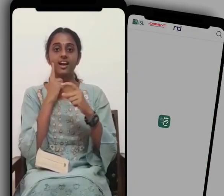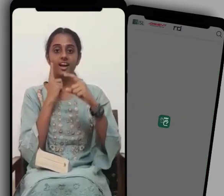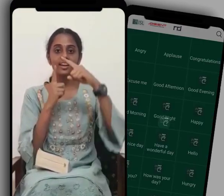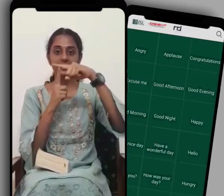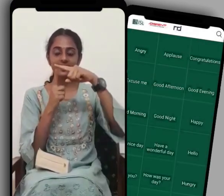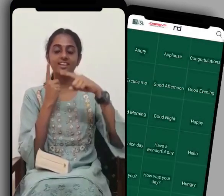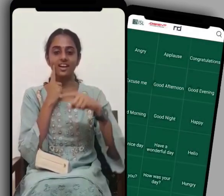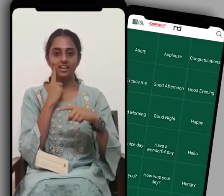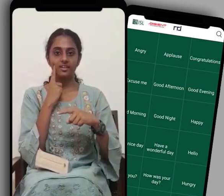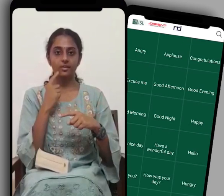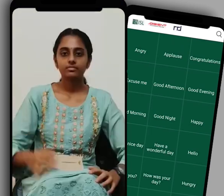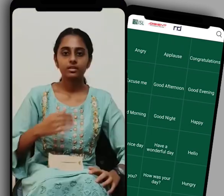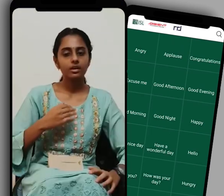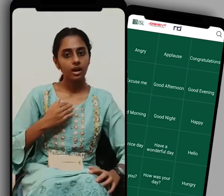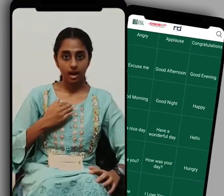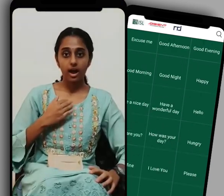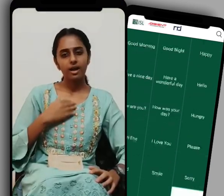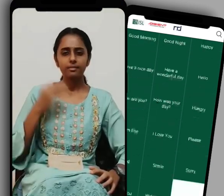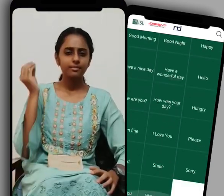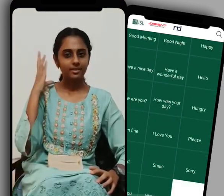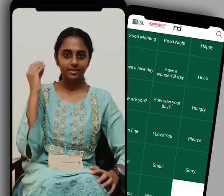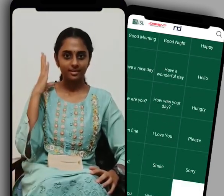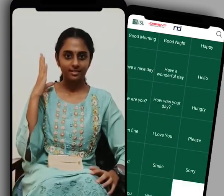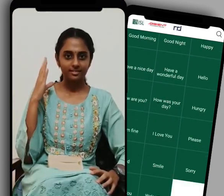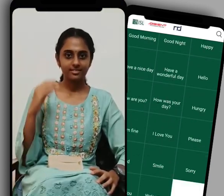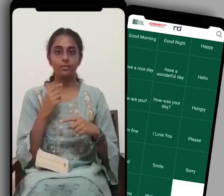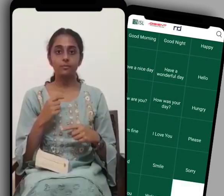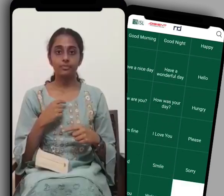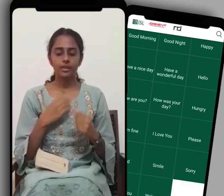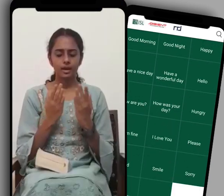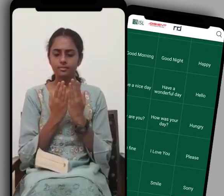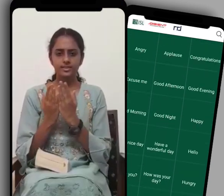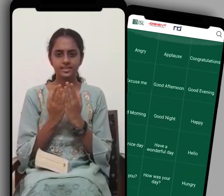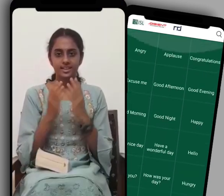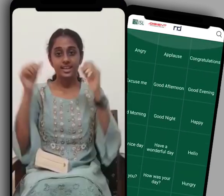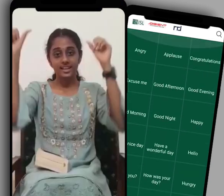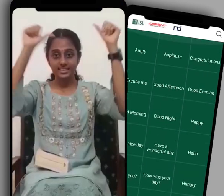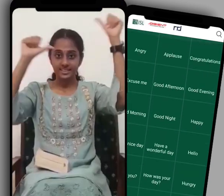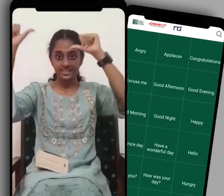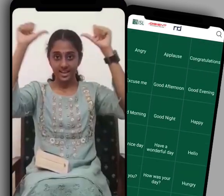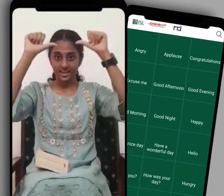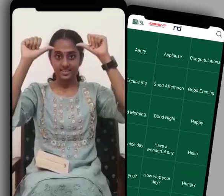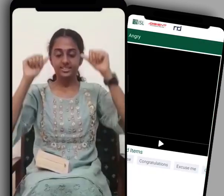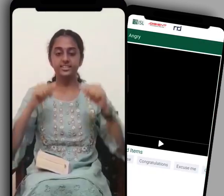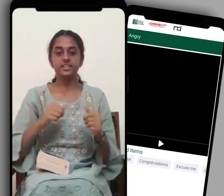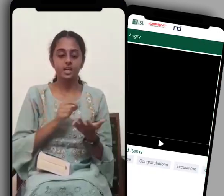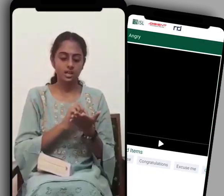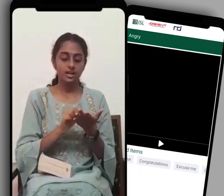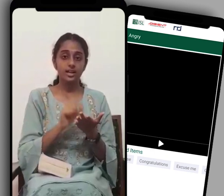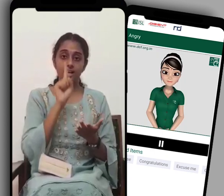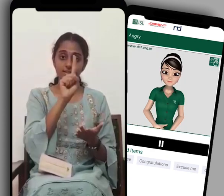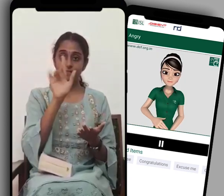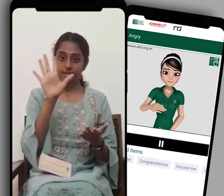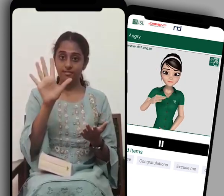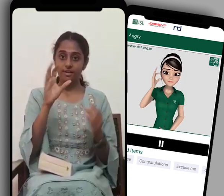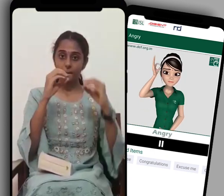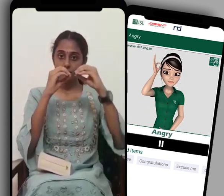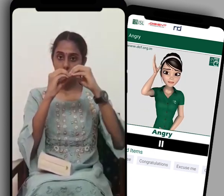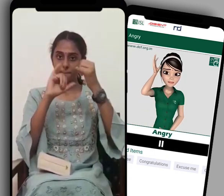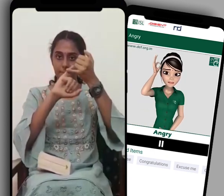I'm hearing which means I'm not hearing and speech impaired I'm currently studying science